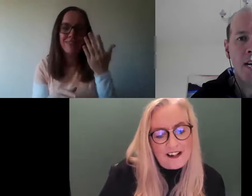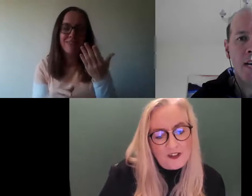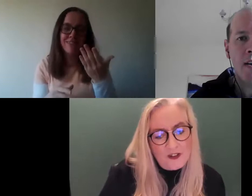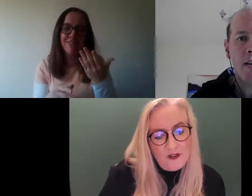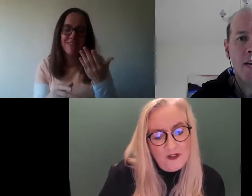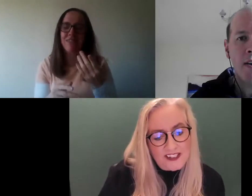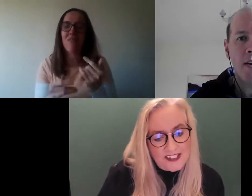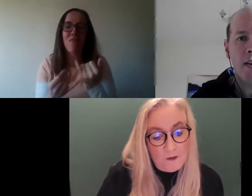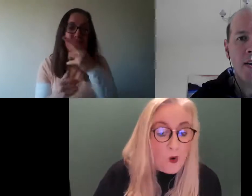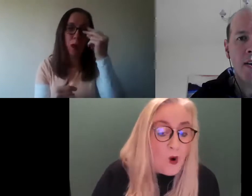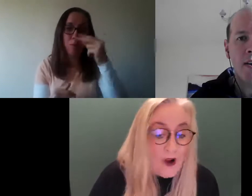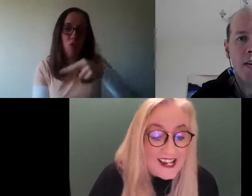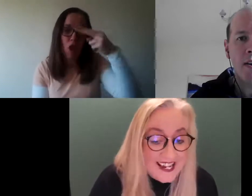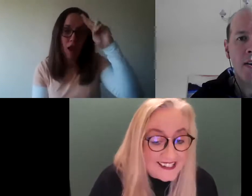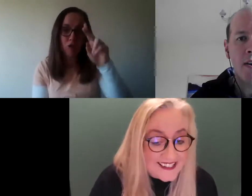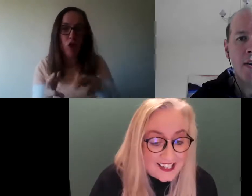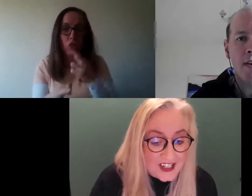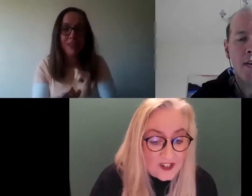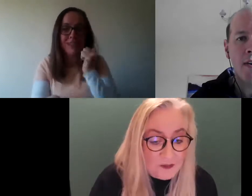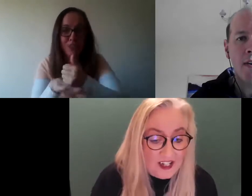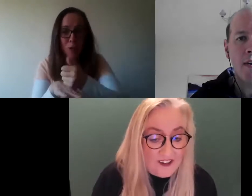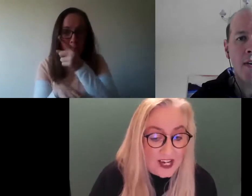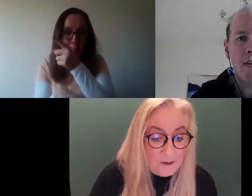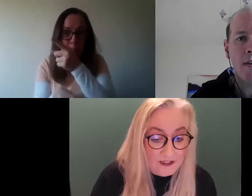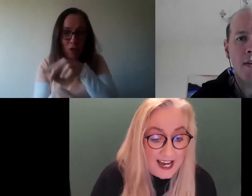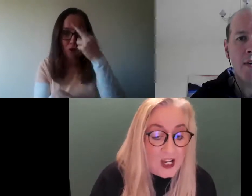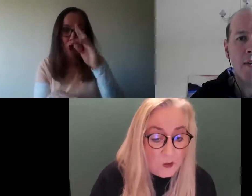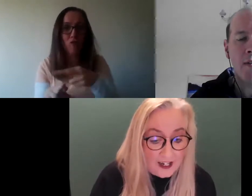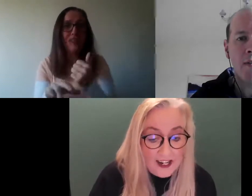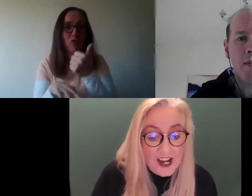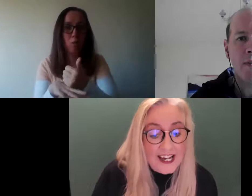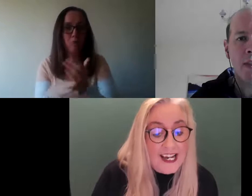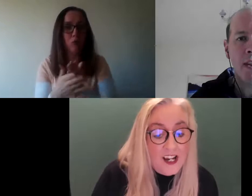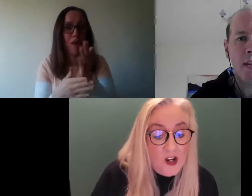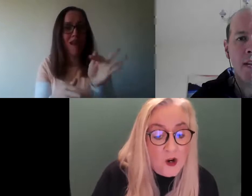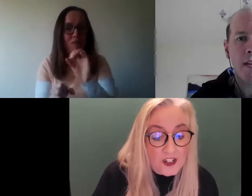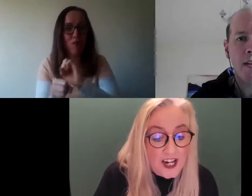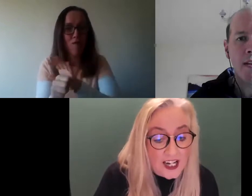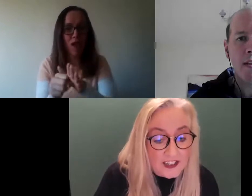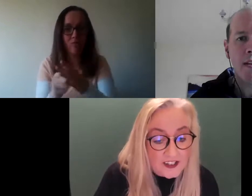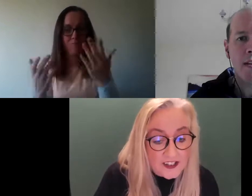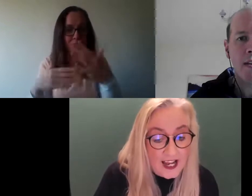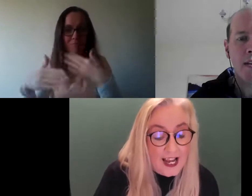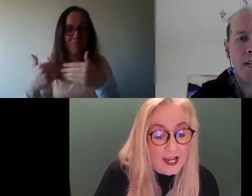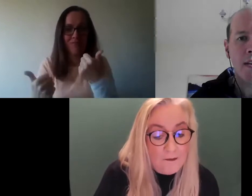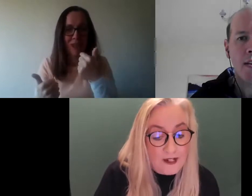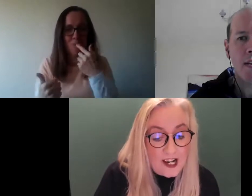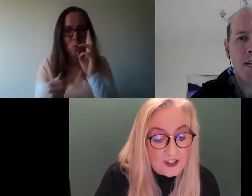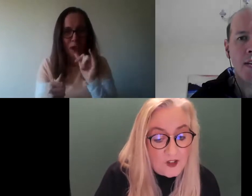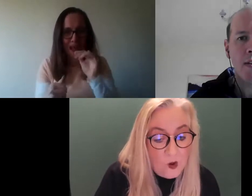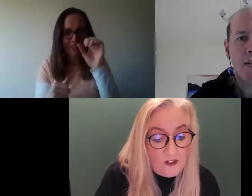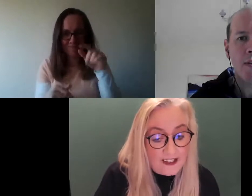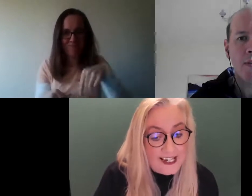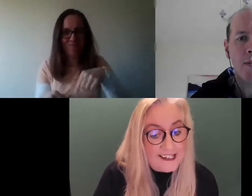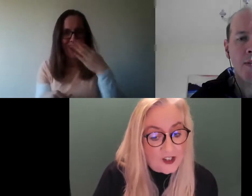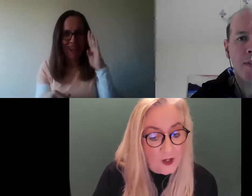can't South Dock the same? Why can't that text service be available anywhere? In Northern Ireland, because